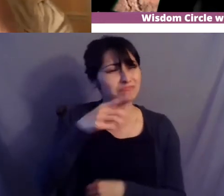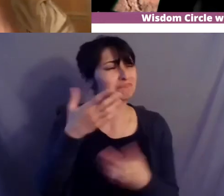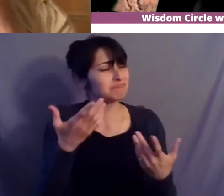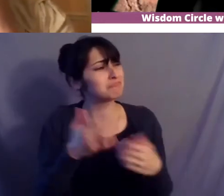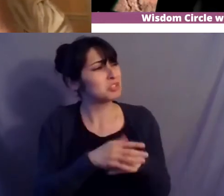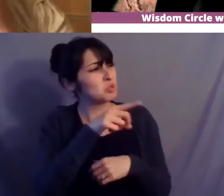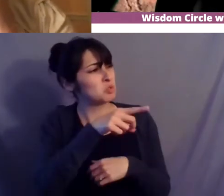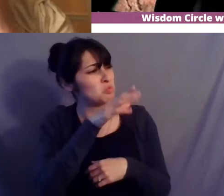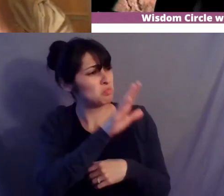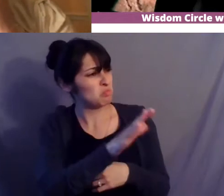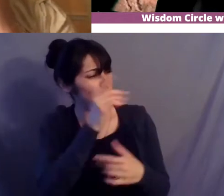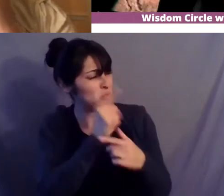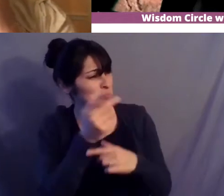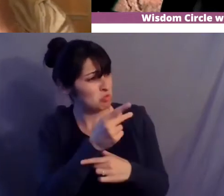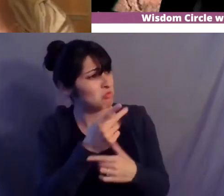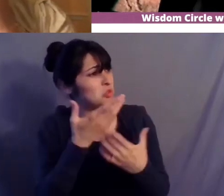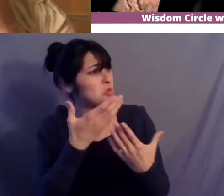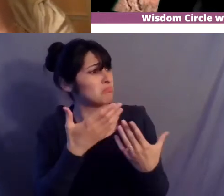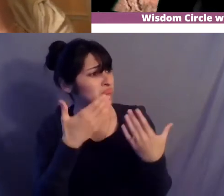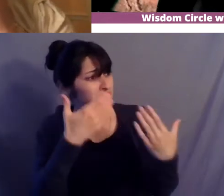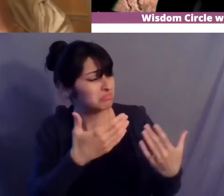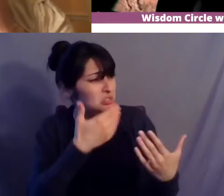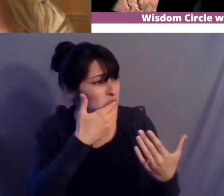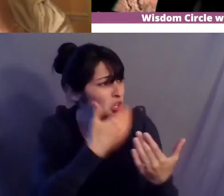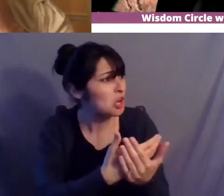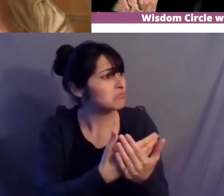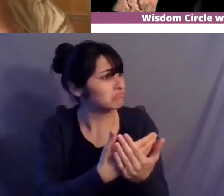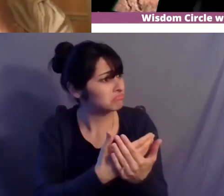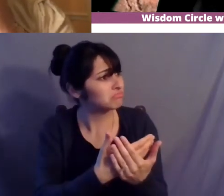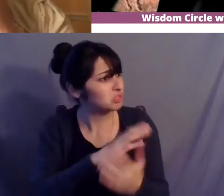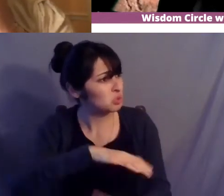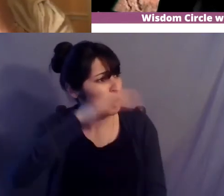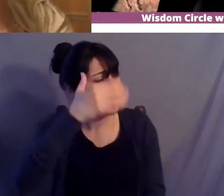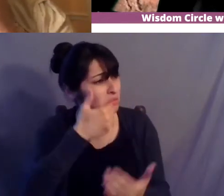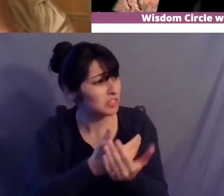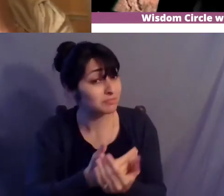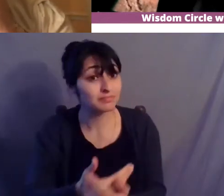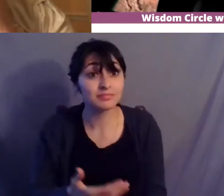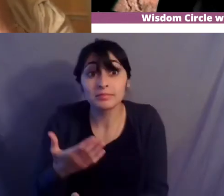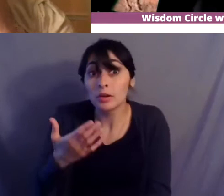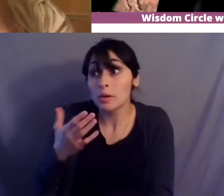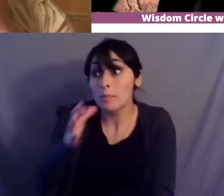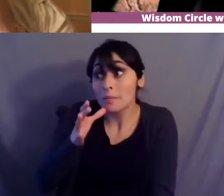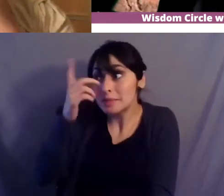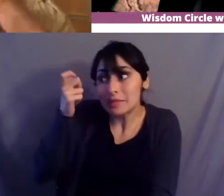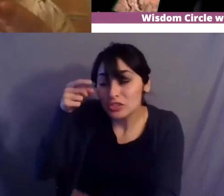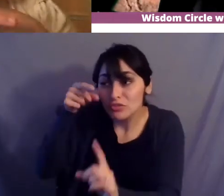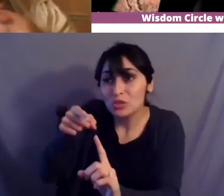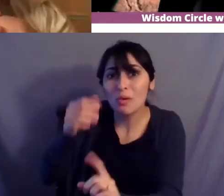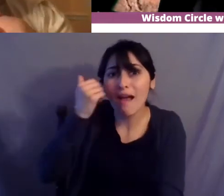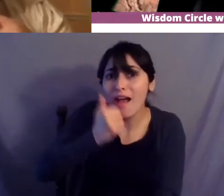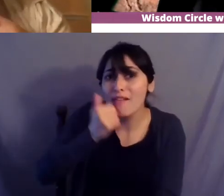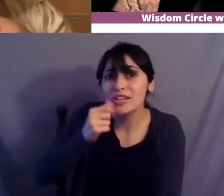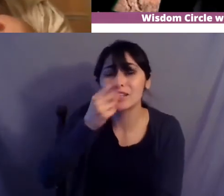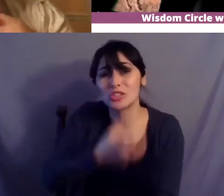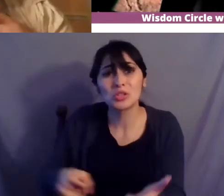sister i'm proud of you too i said mom it's because of you you got up every day and made sure that we